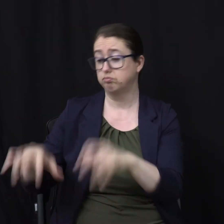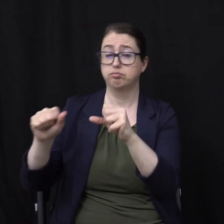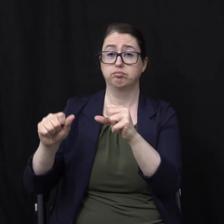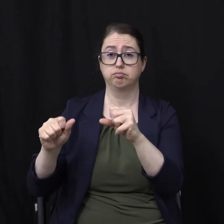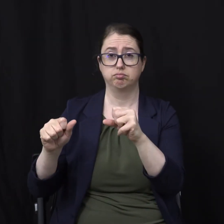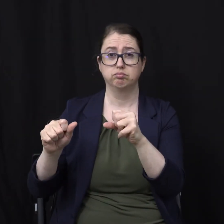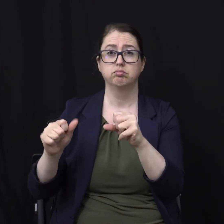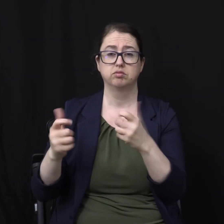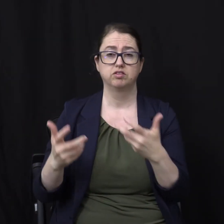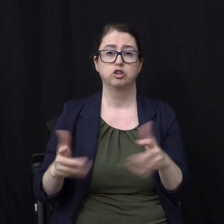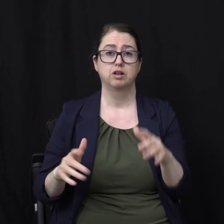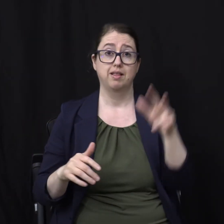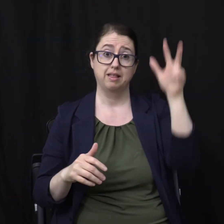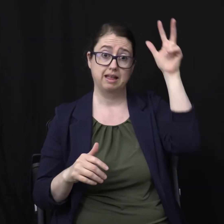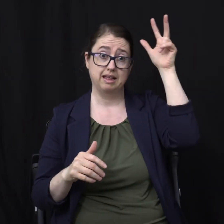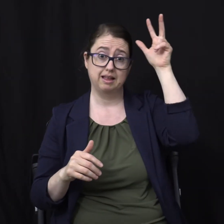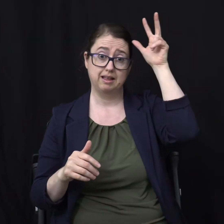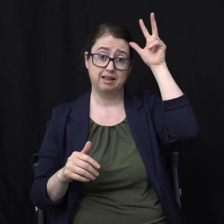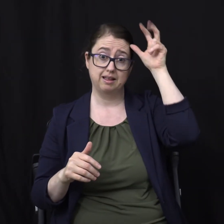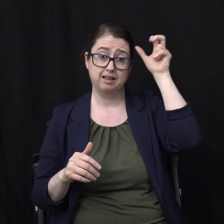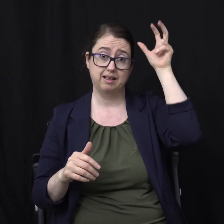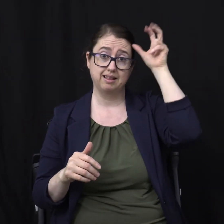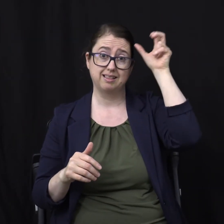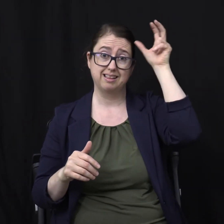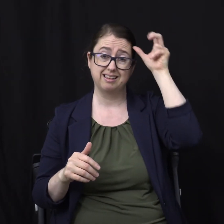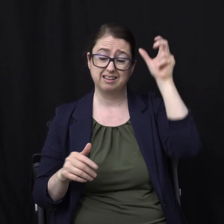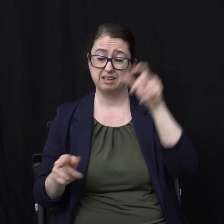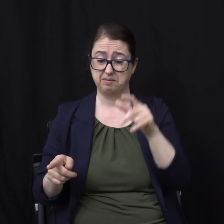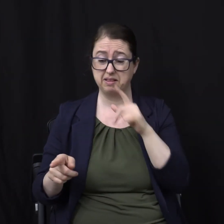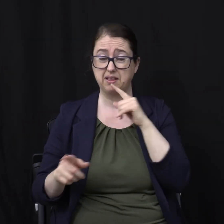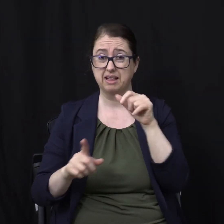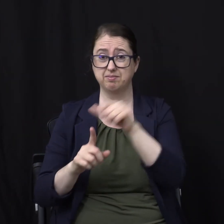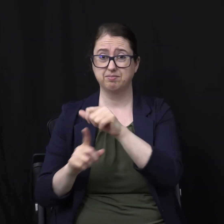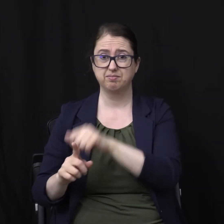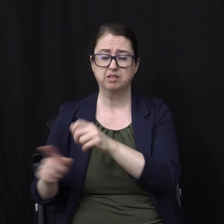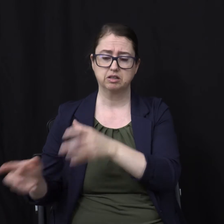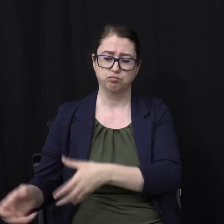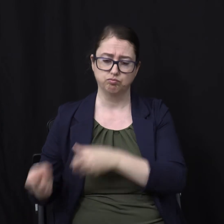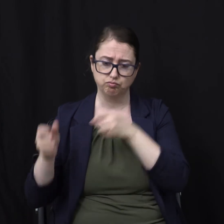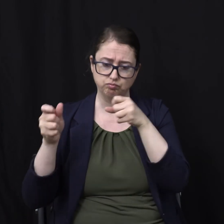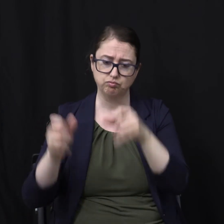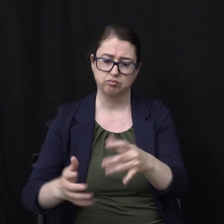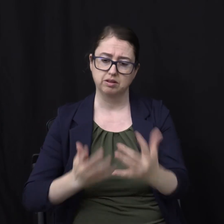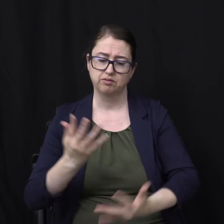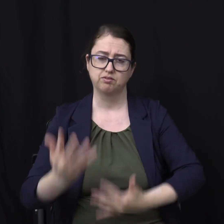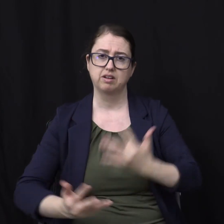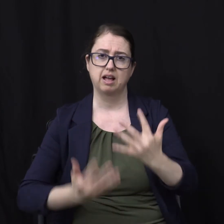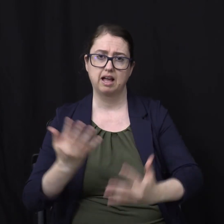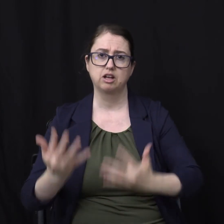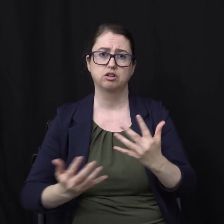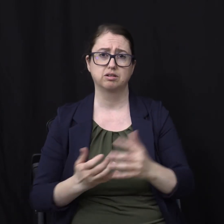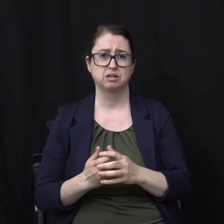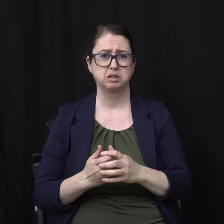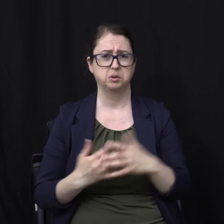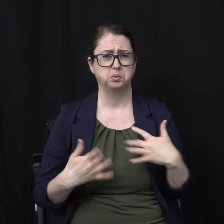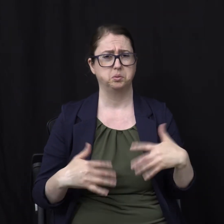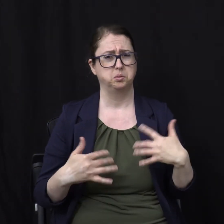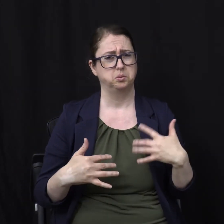In verse 10 And the devil That deceived them Was cast into the lake Of fire And brimstone This is pretty heavy stuff